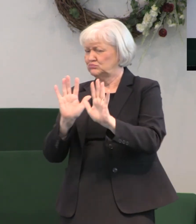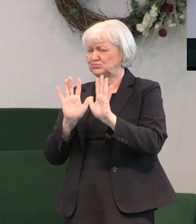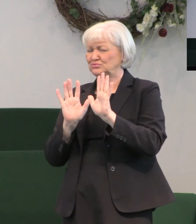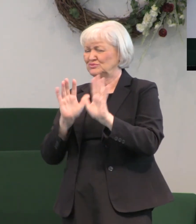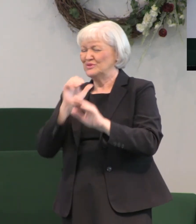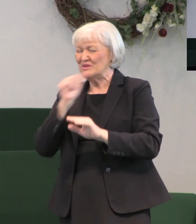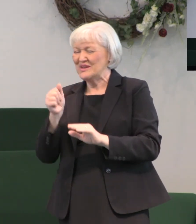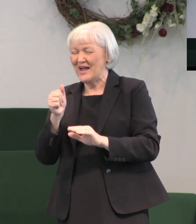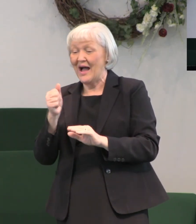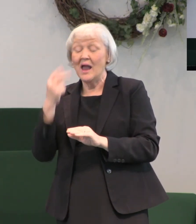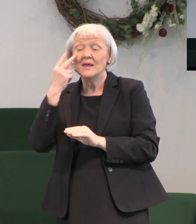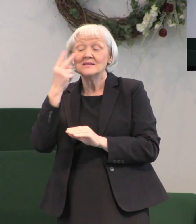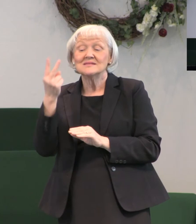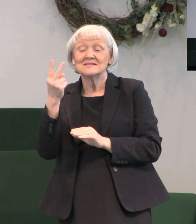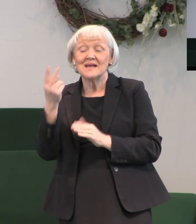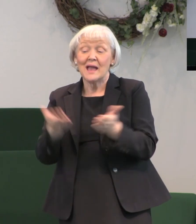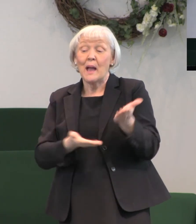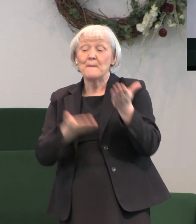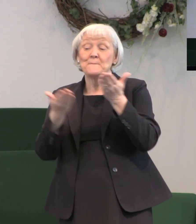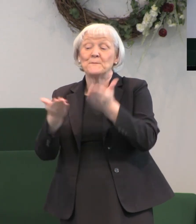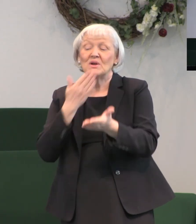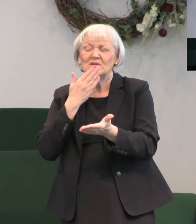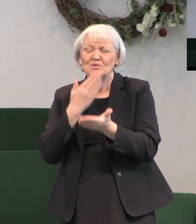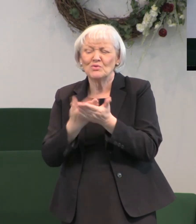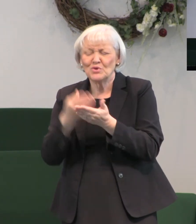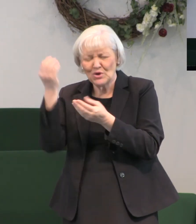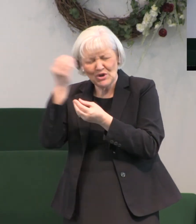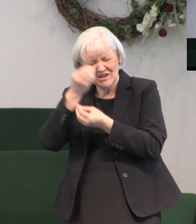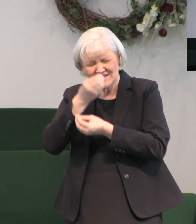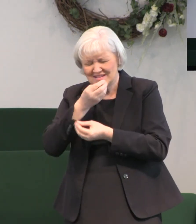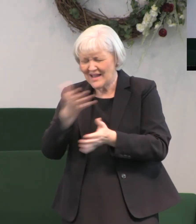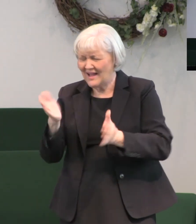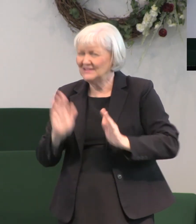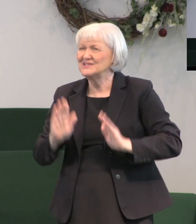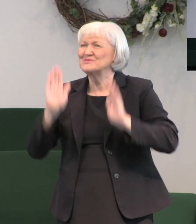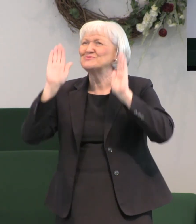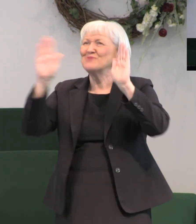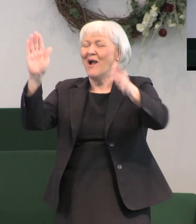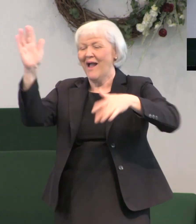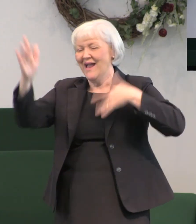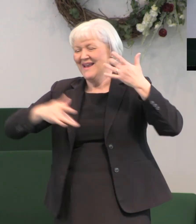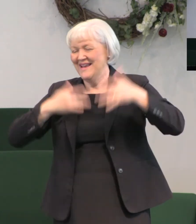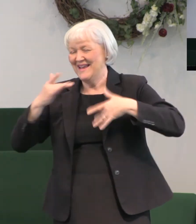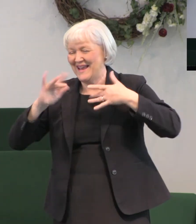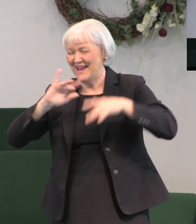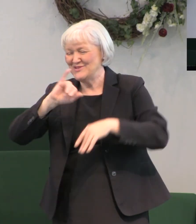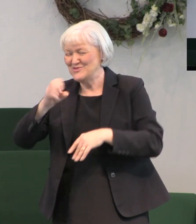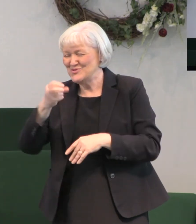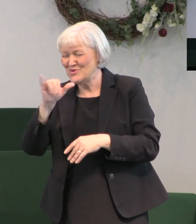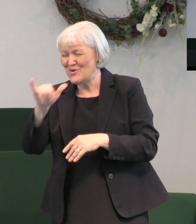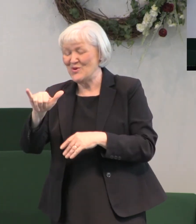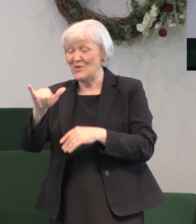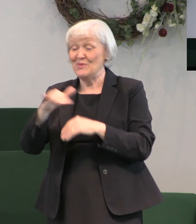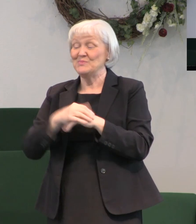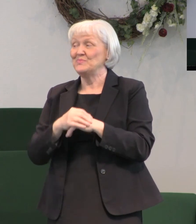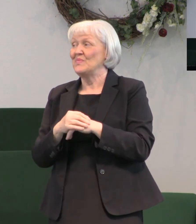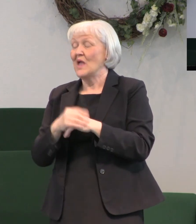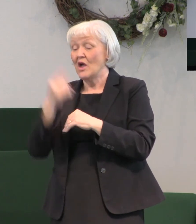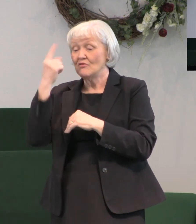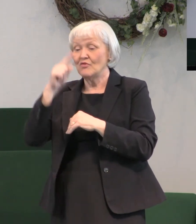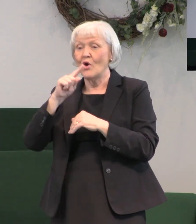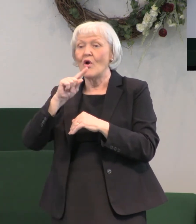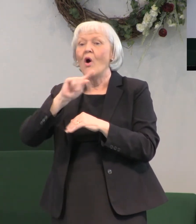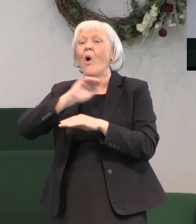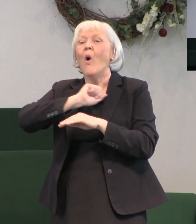shepherds for behold I bring unto you good tidings of great joy which shall be to